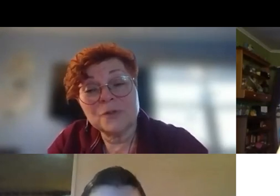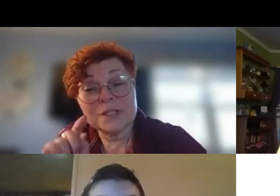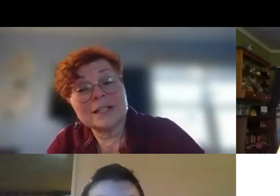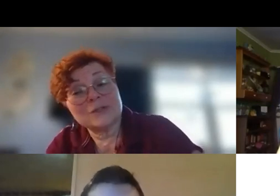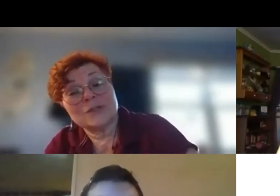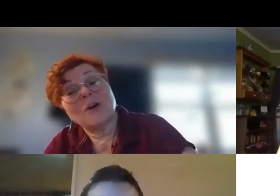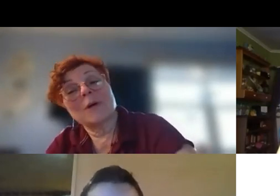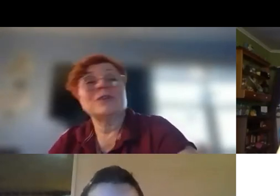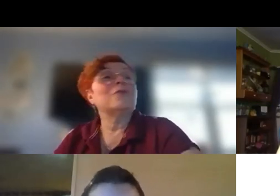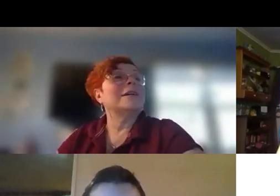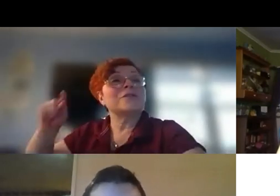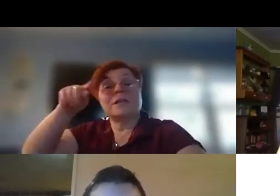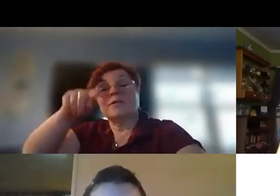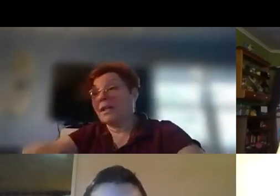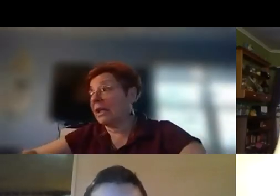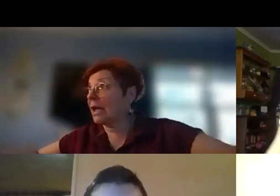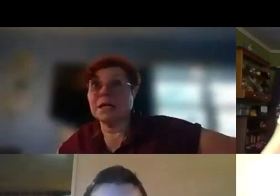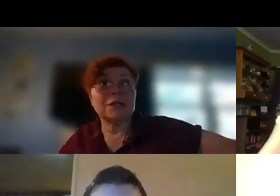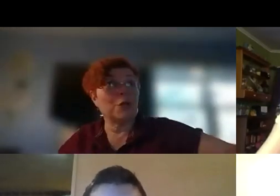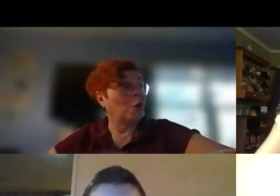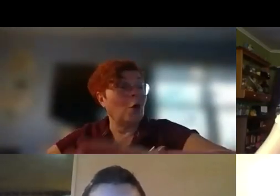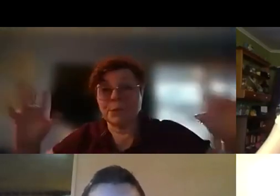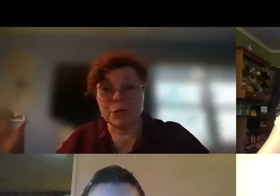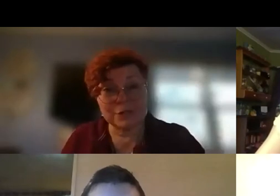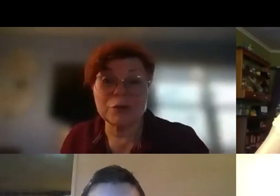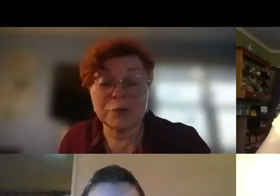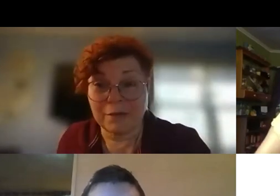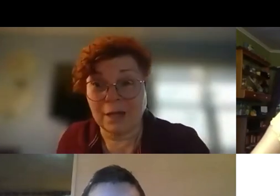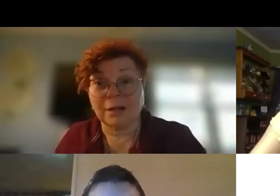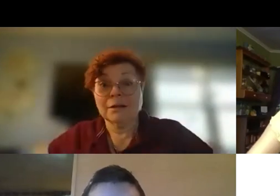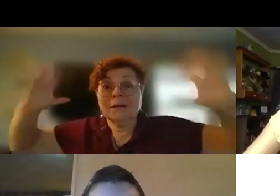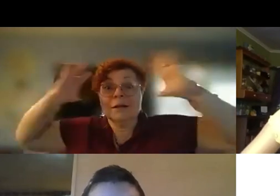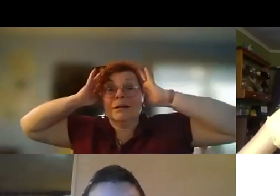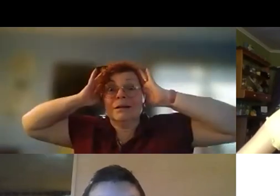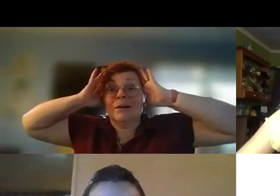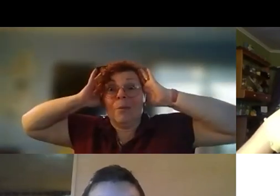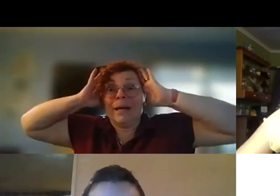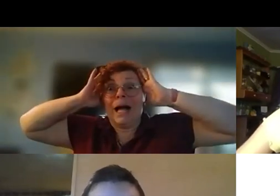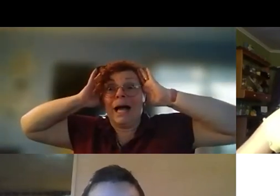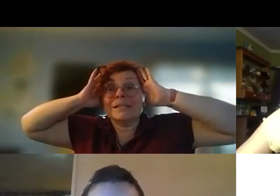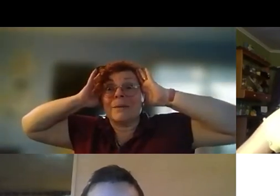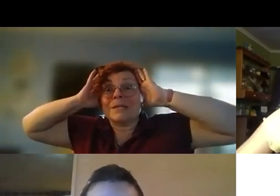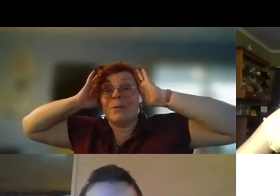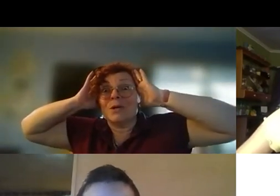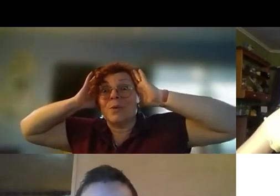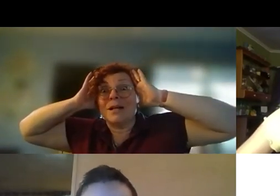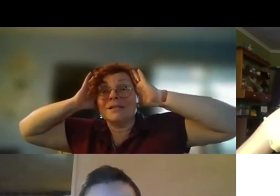you did not do your homework and you find yourself in like a, you know, open heart surgery thing. Oh my God. Is that what that word was?